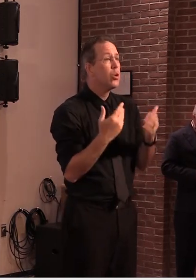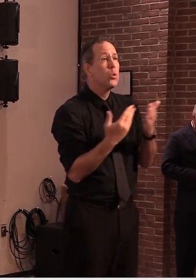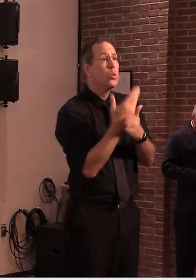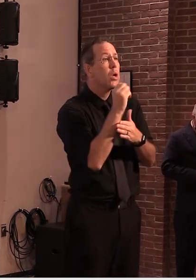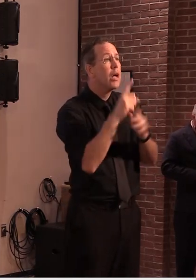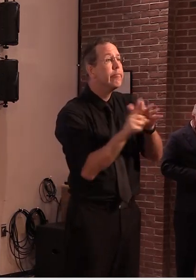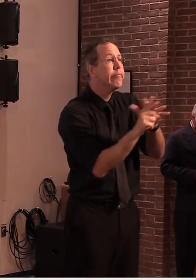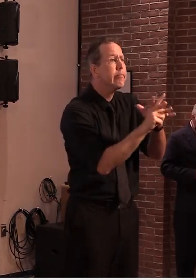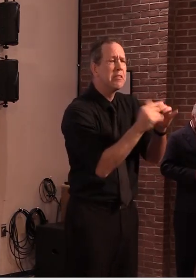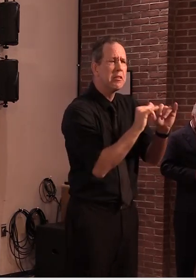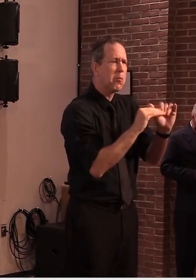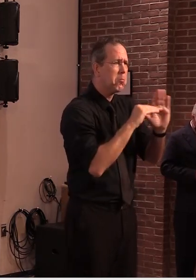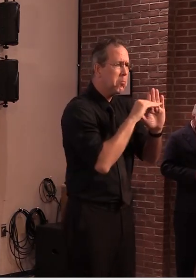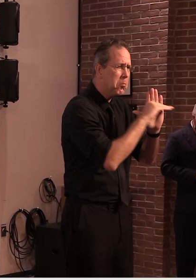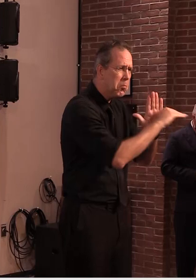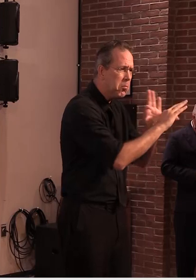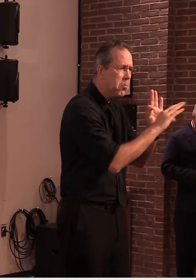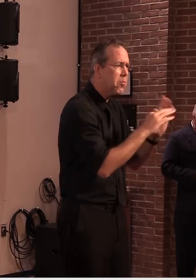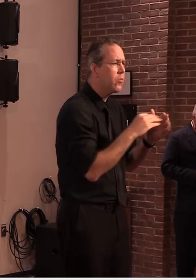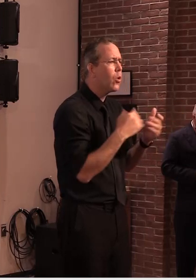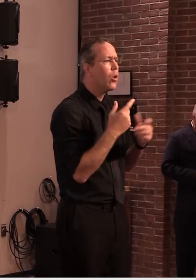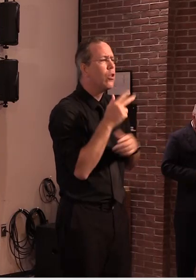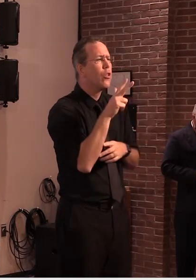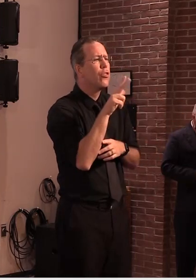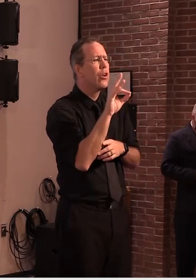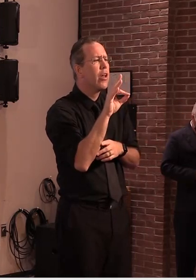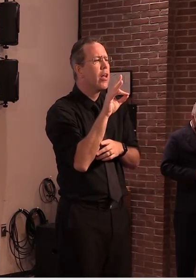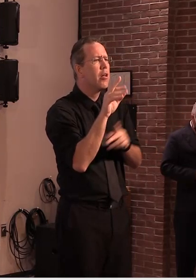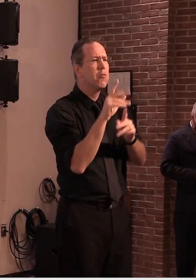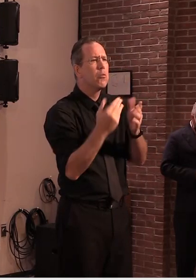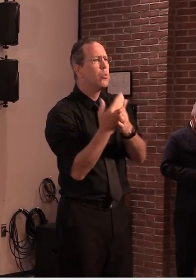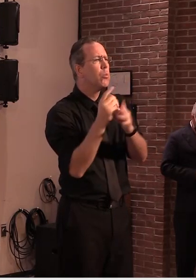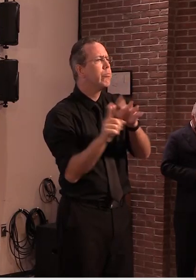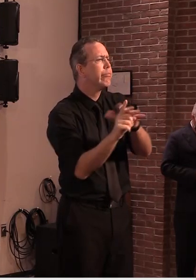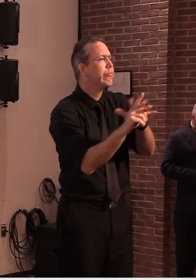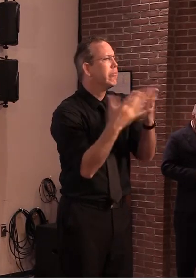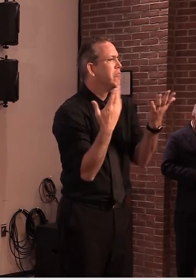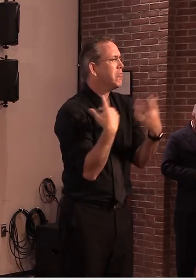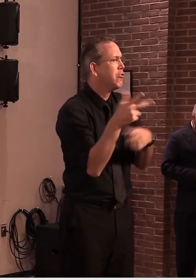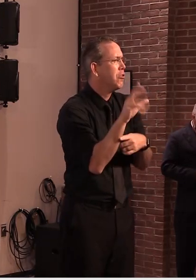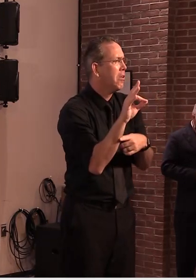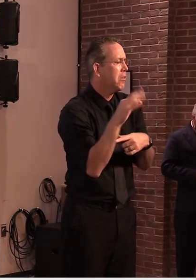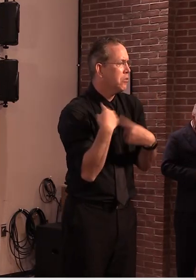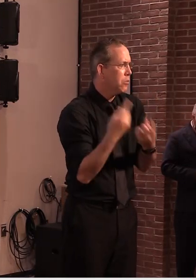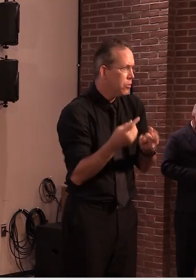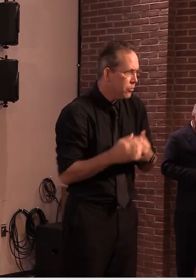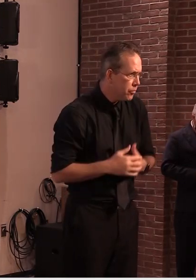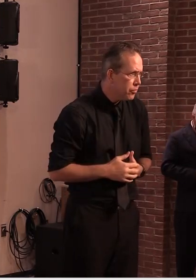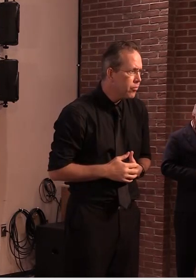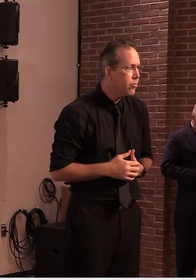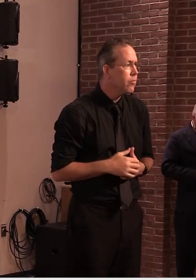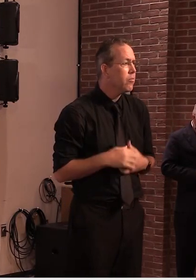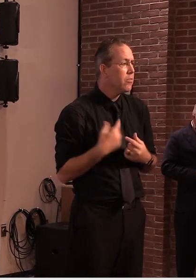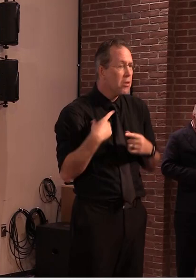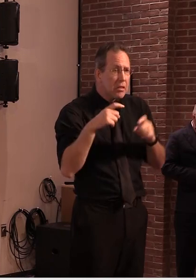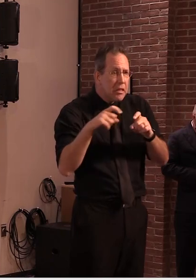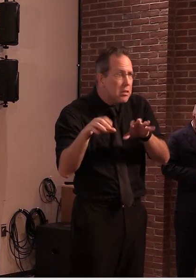39 new cases, and Vermont continues to hold the distinction of having the lowest positivity rate in the country.